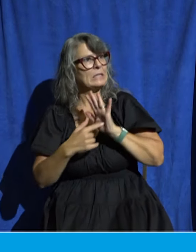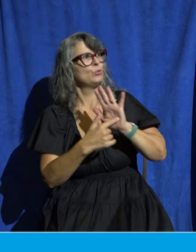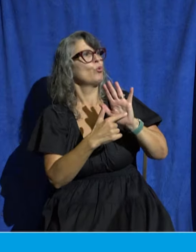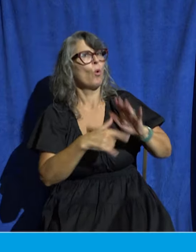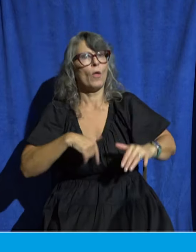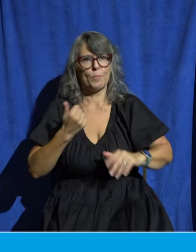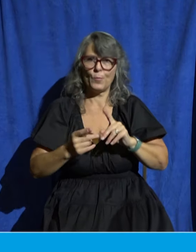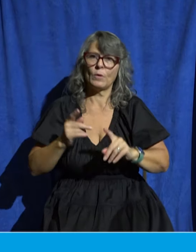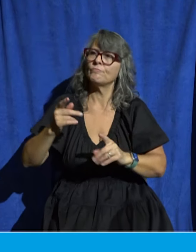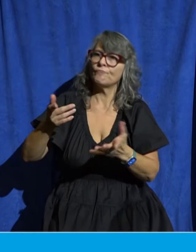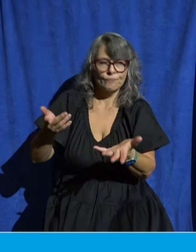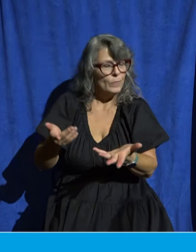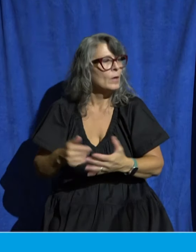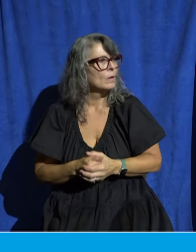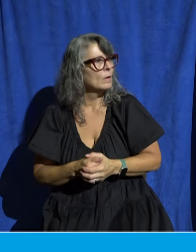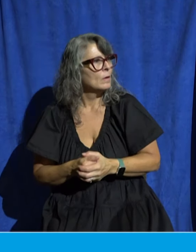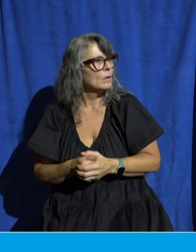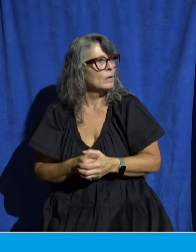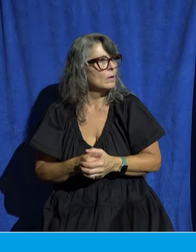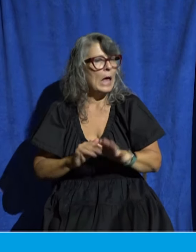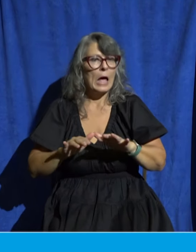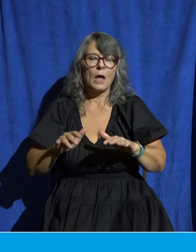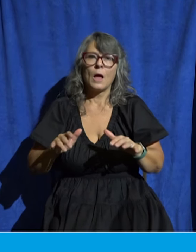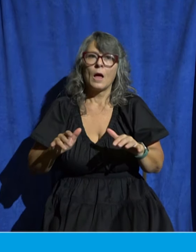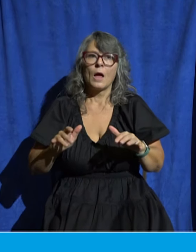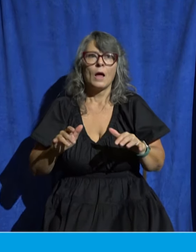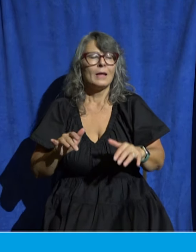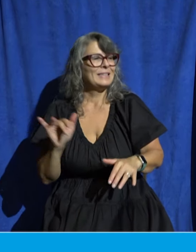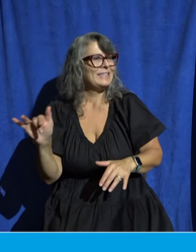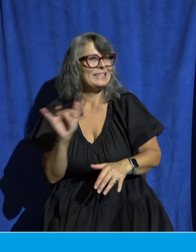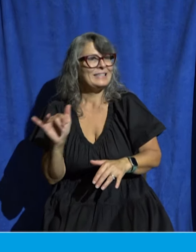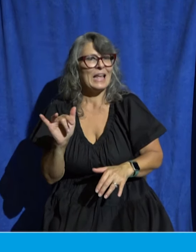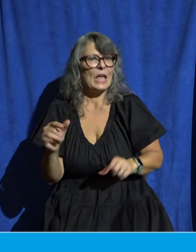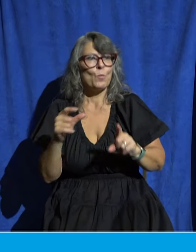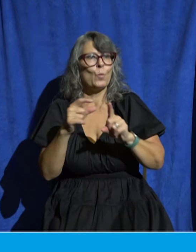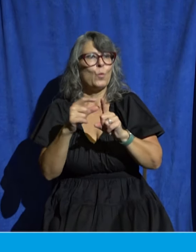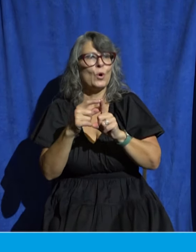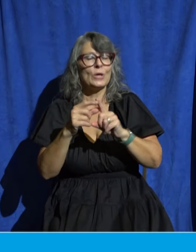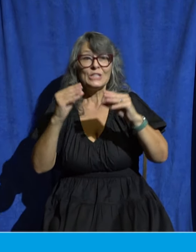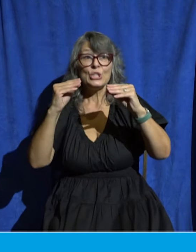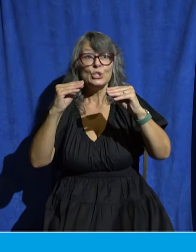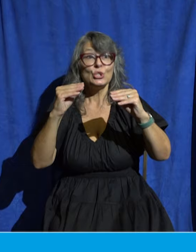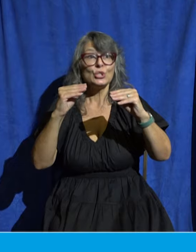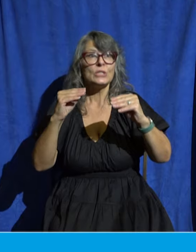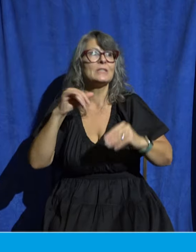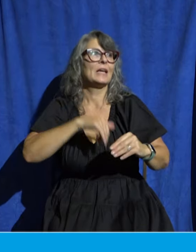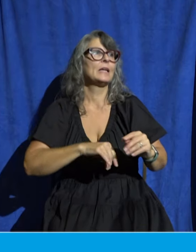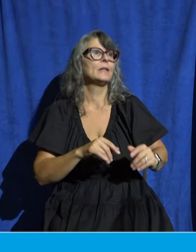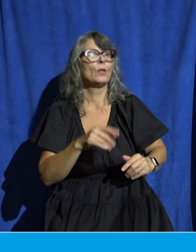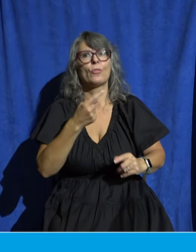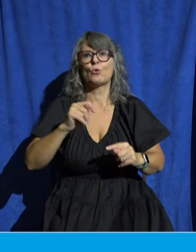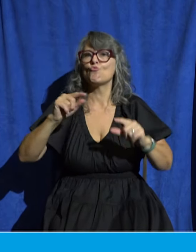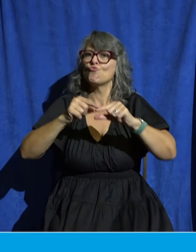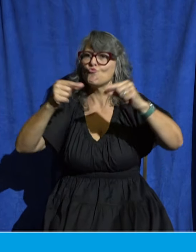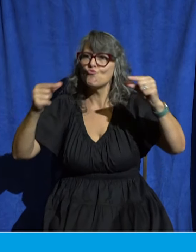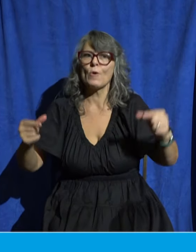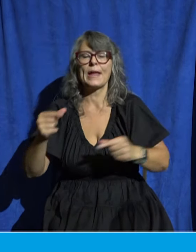for teach is the same word that Jesus uses in the Great Commission. We make disciples by teaching them to